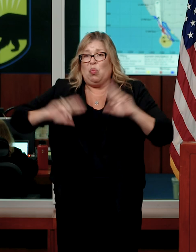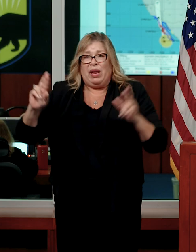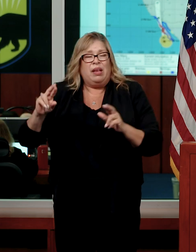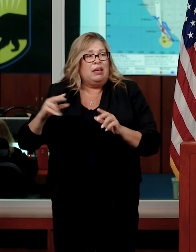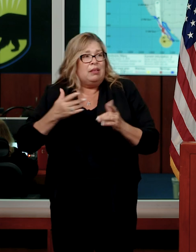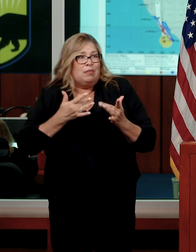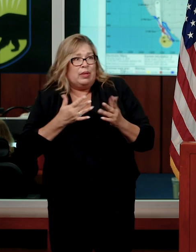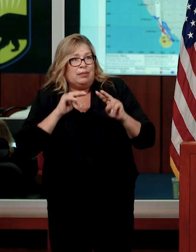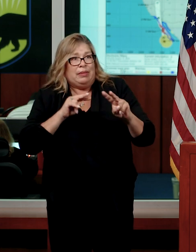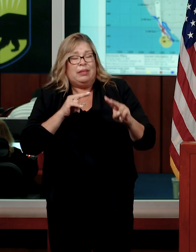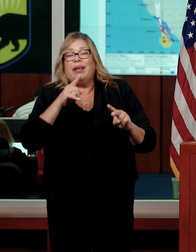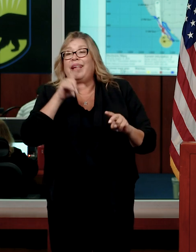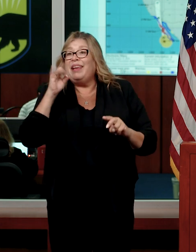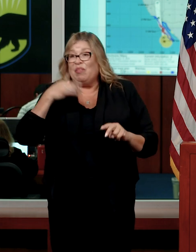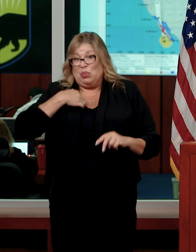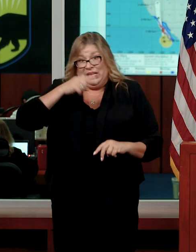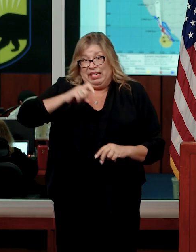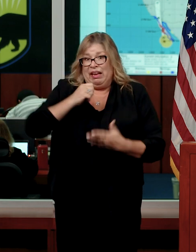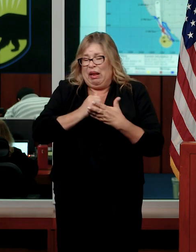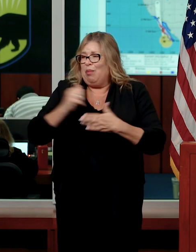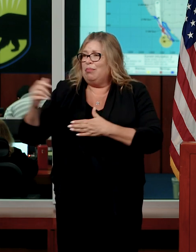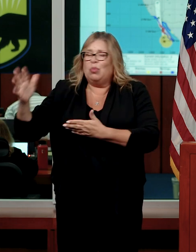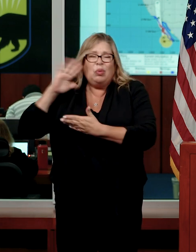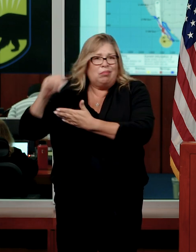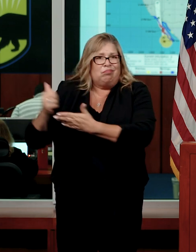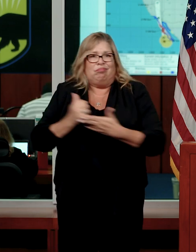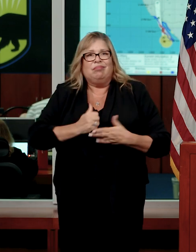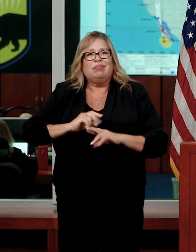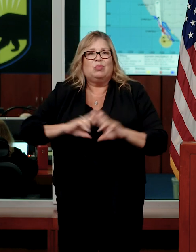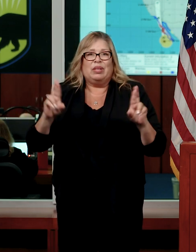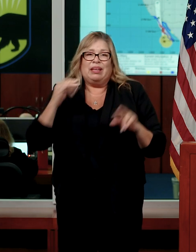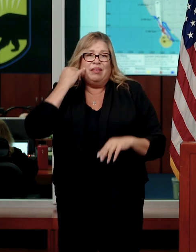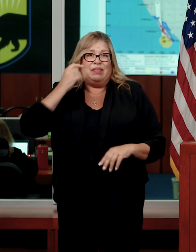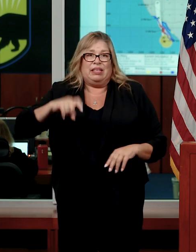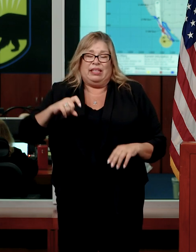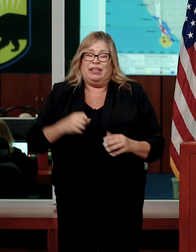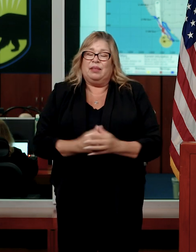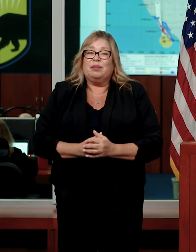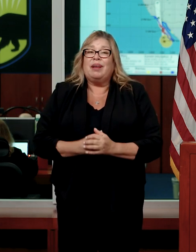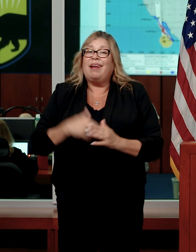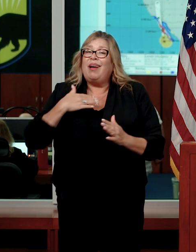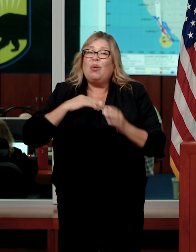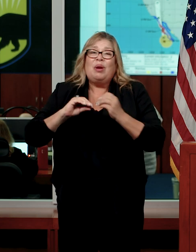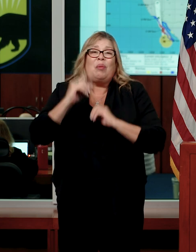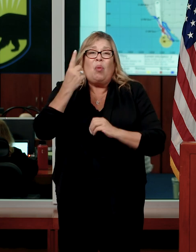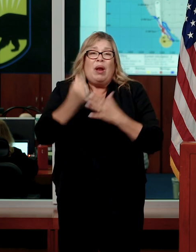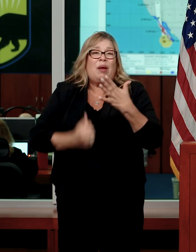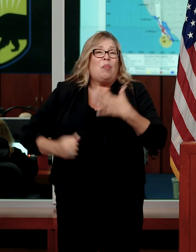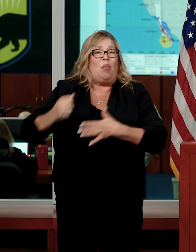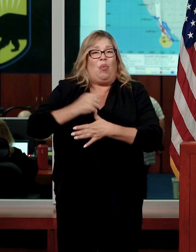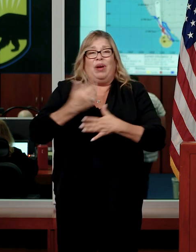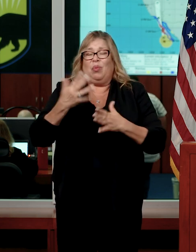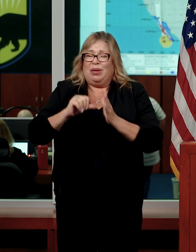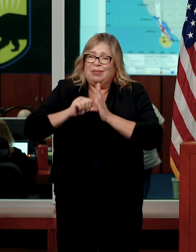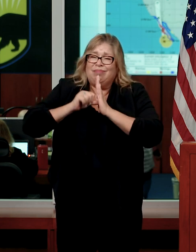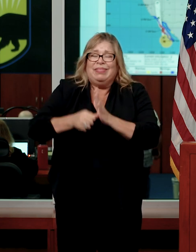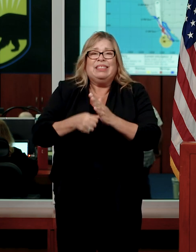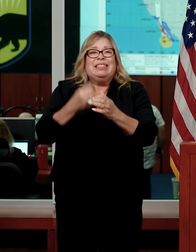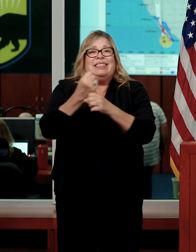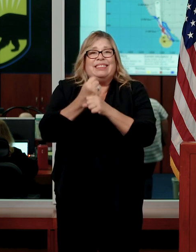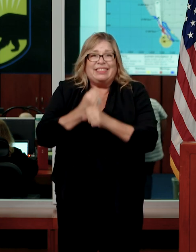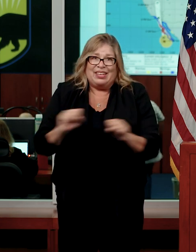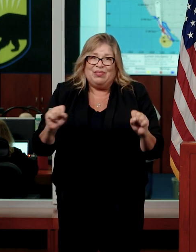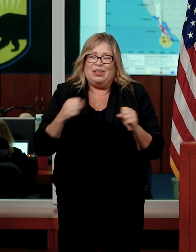to assist our crews if needed. Safety. That's our highest priority at Caltrans. It's my biggest